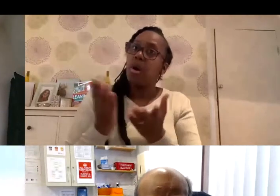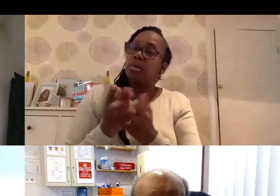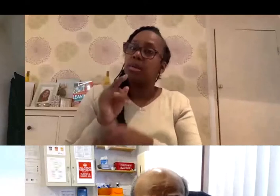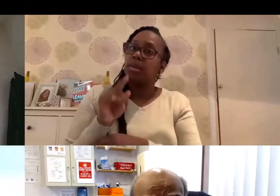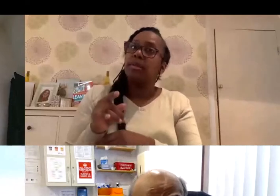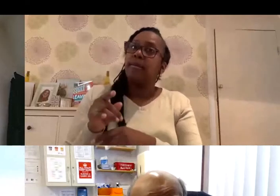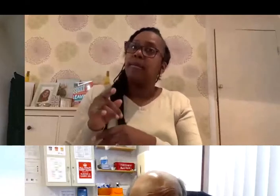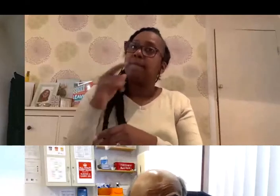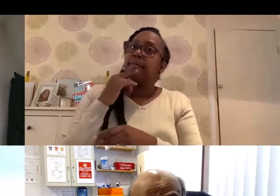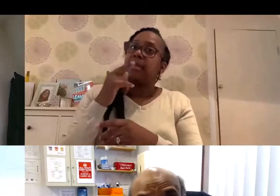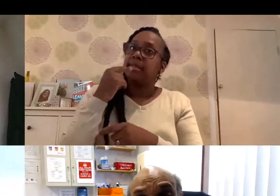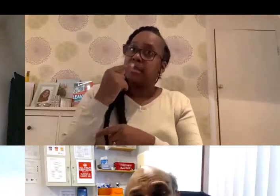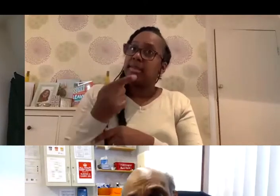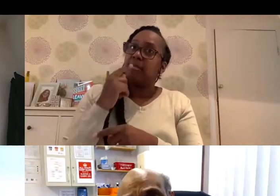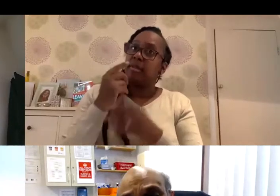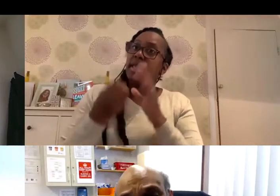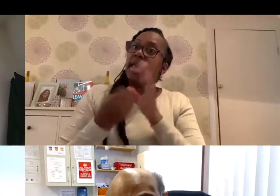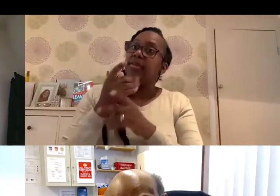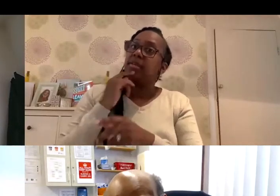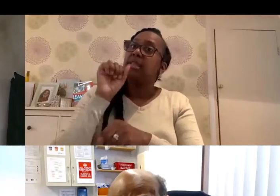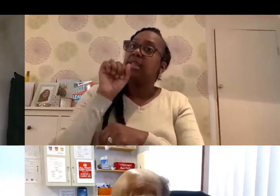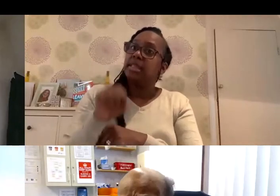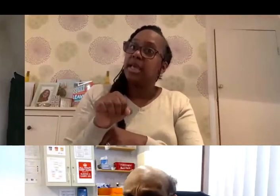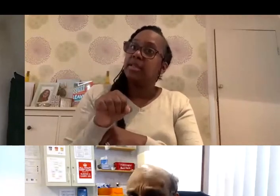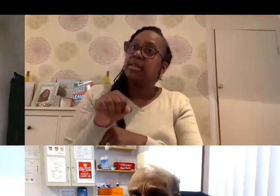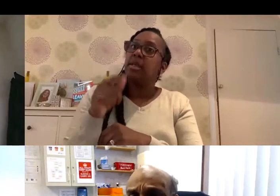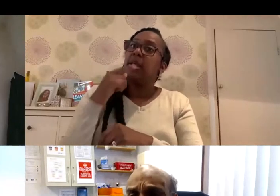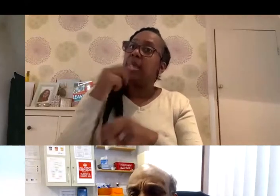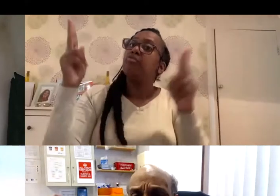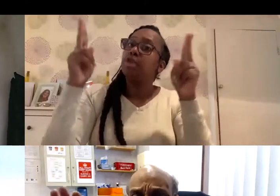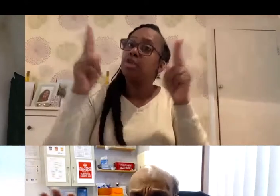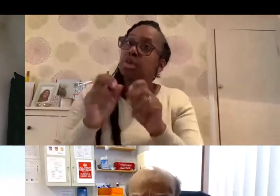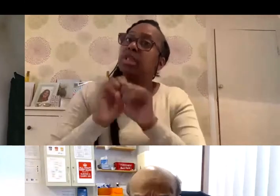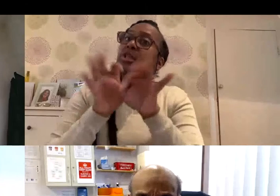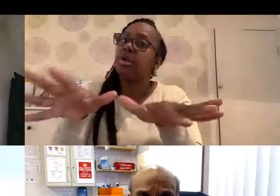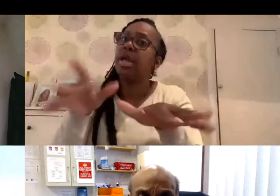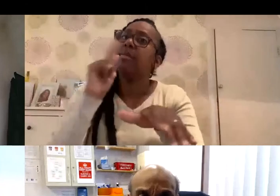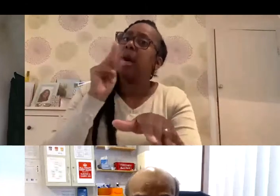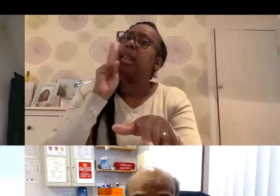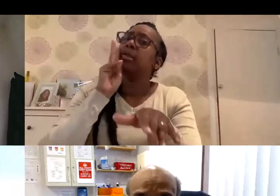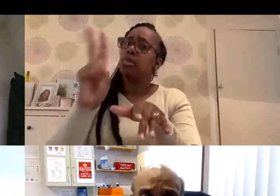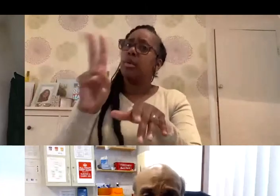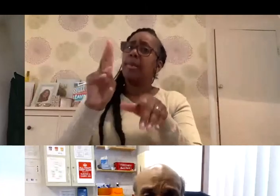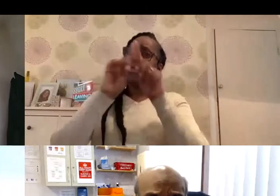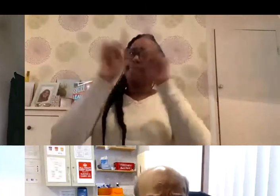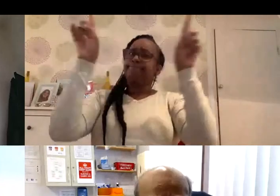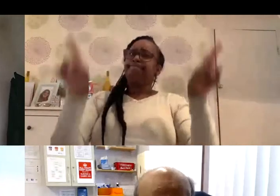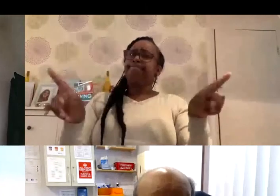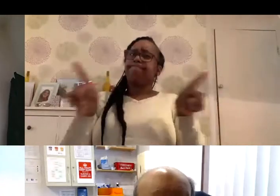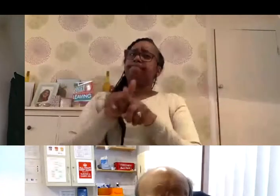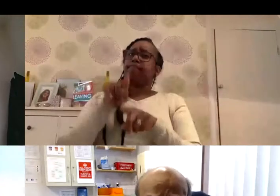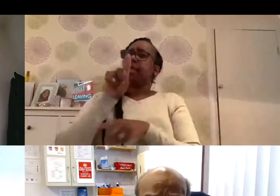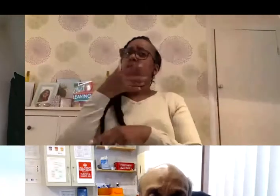world, the evidence is now coming that it does indeed reduce transmission. But let's step back and look at the big picture. The big picture was not